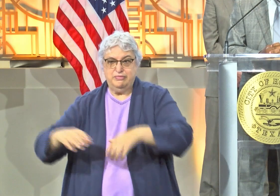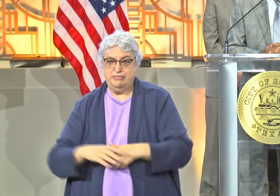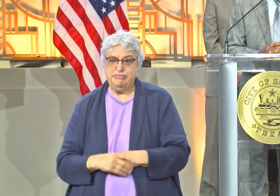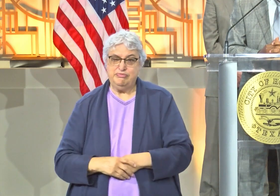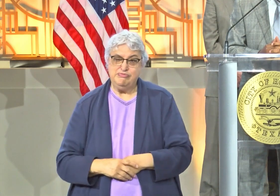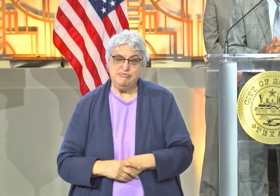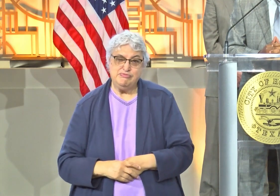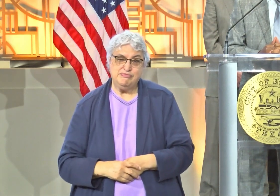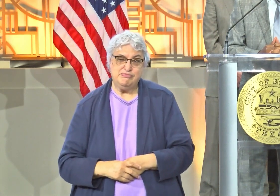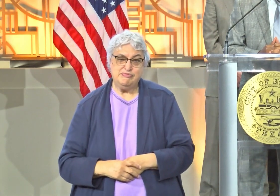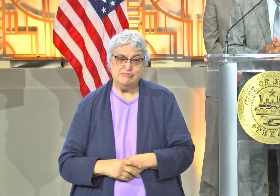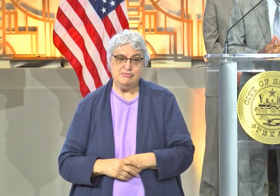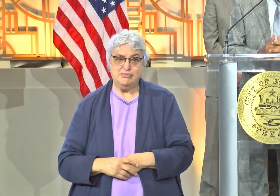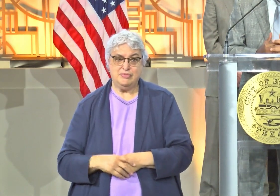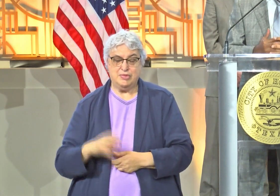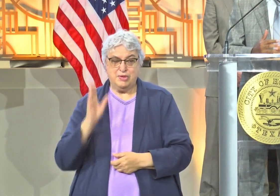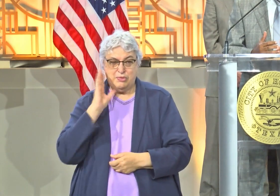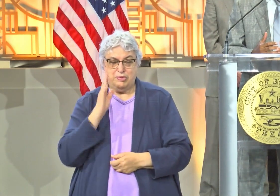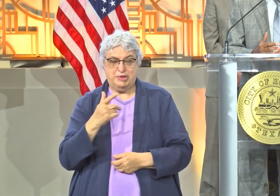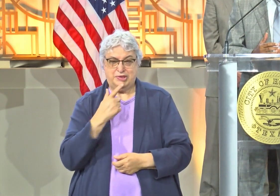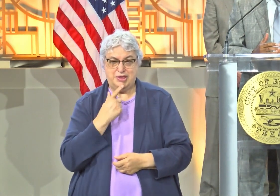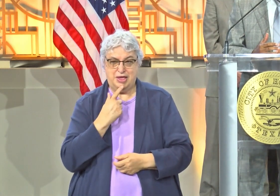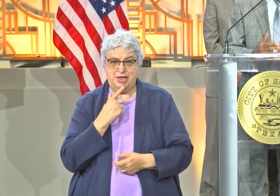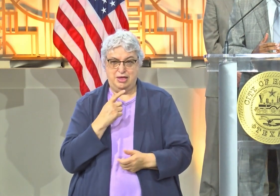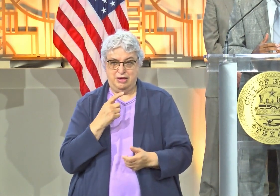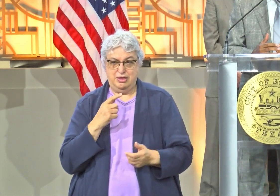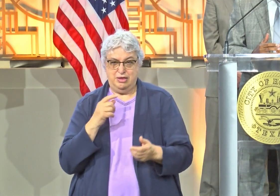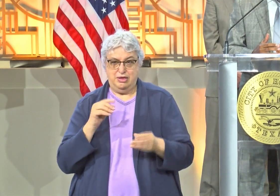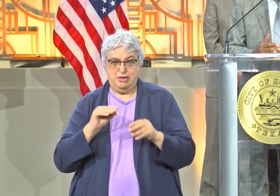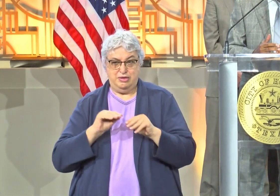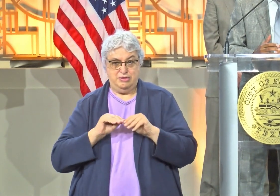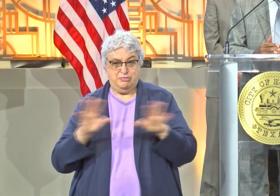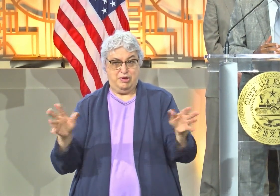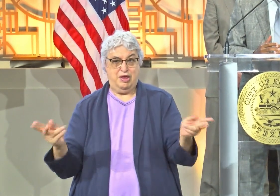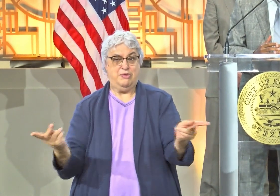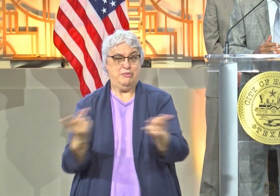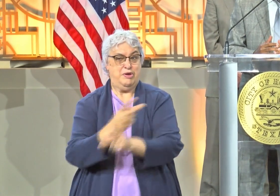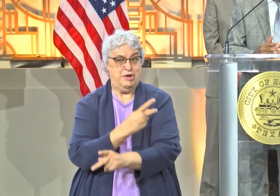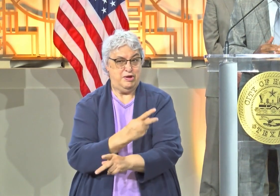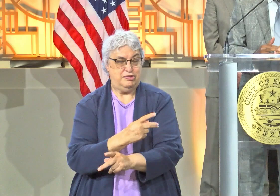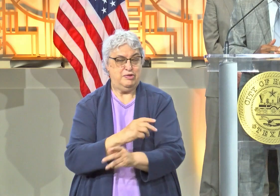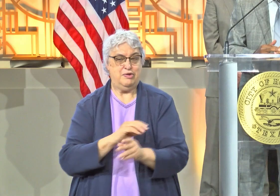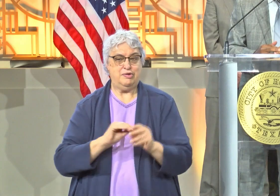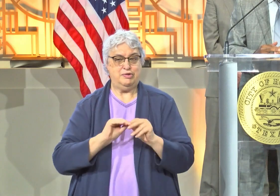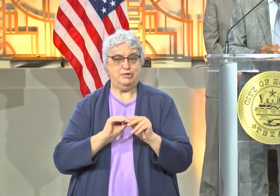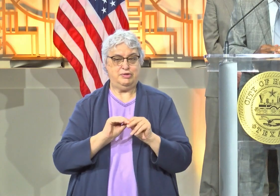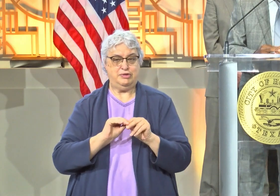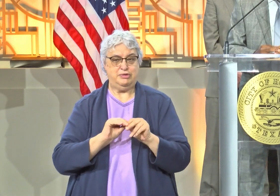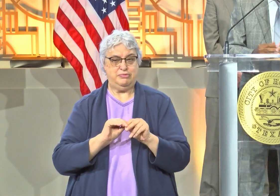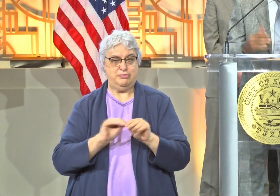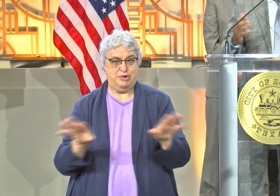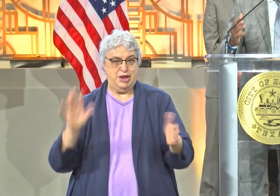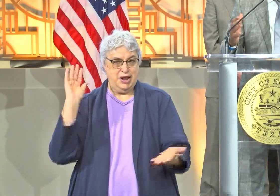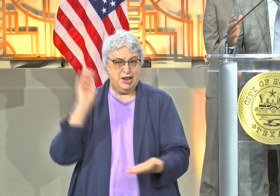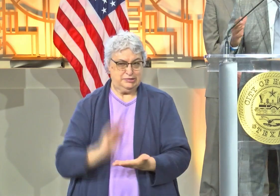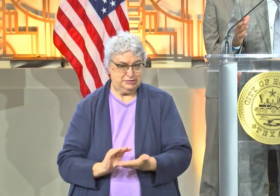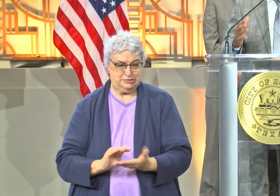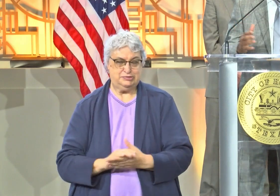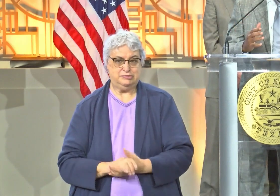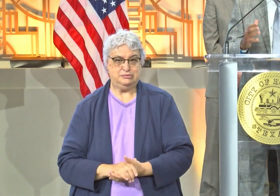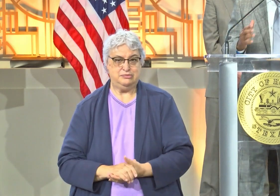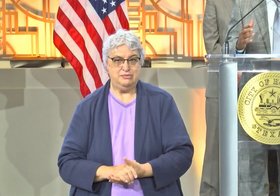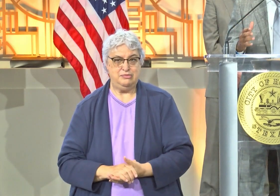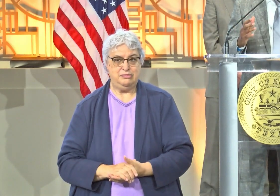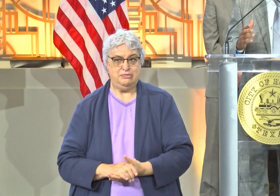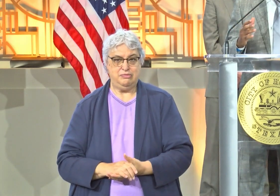determine how much of a spread takes place within our community and the positivity rate. So today, we simply